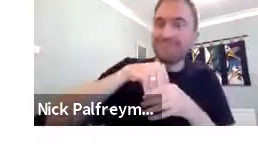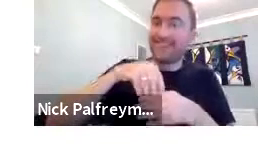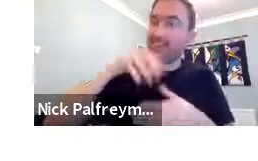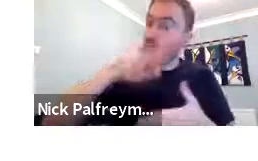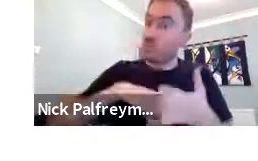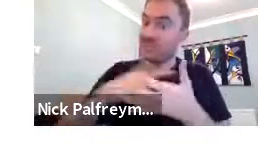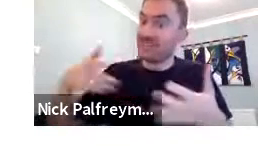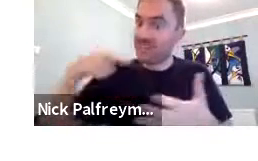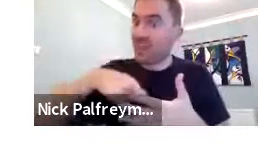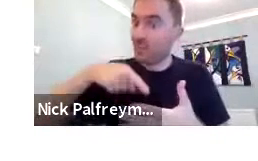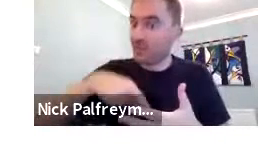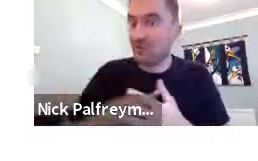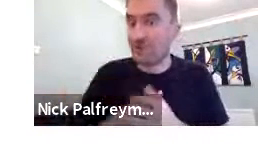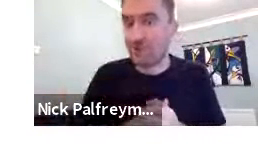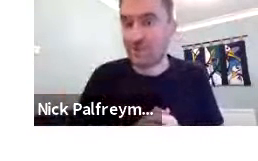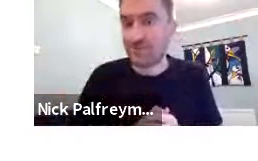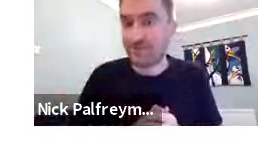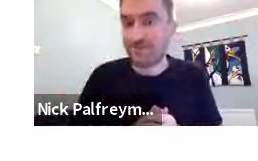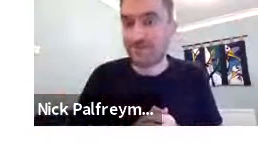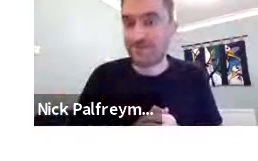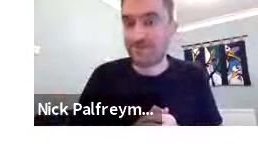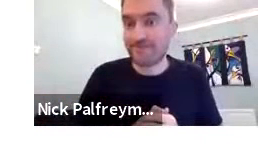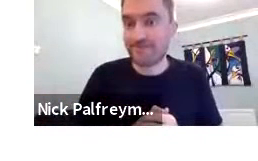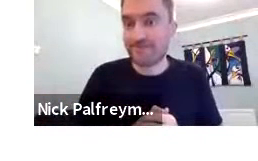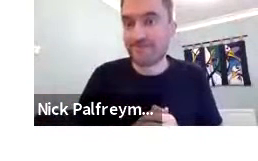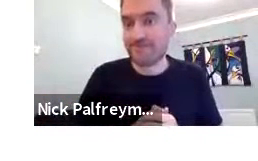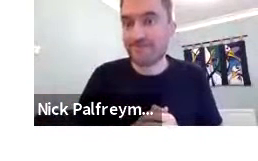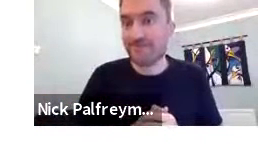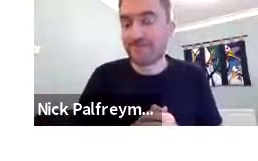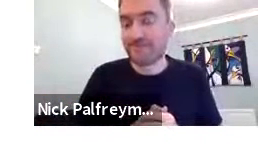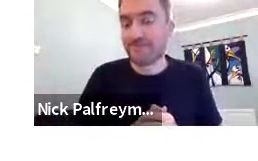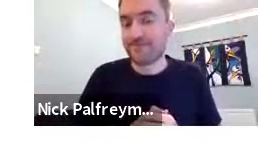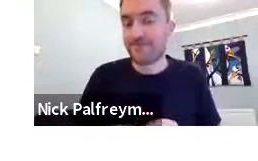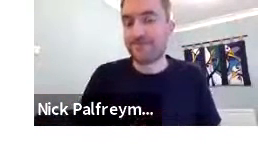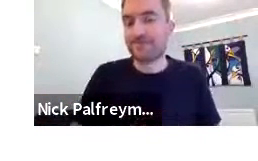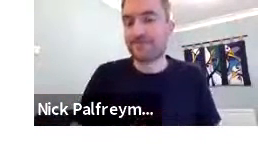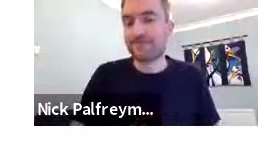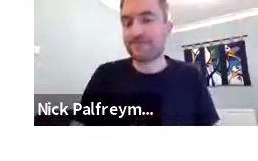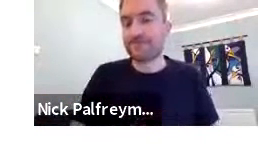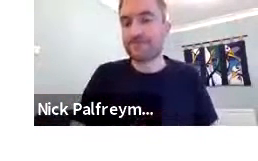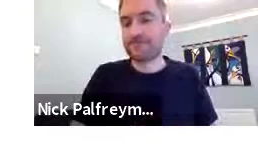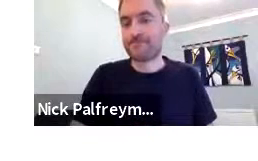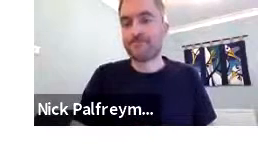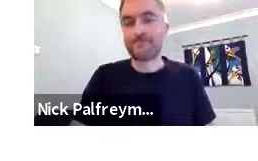something visual, some gestural movement, and it will be incorporated into the sign language.